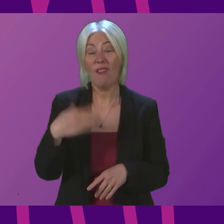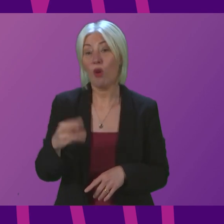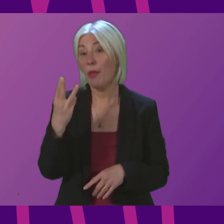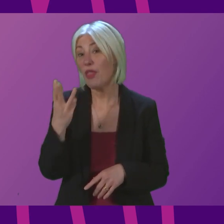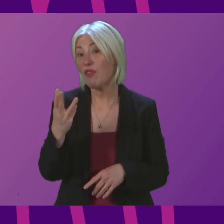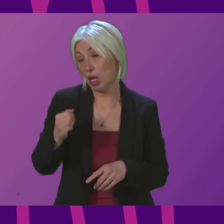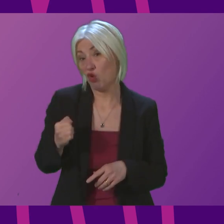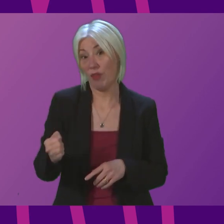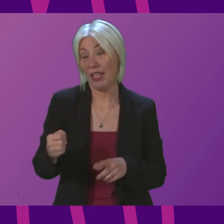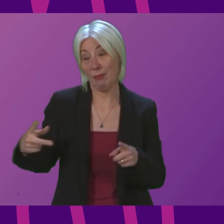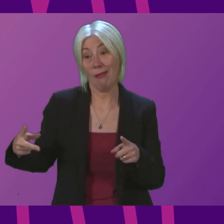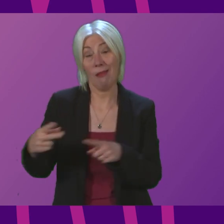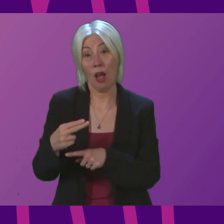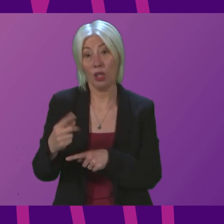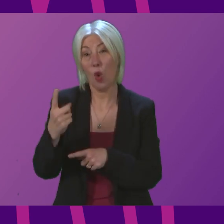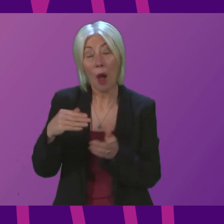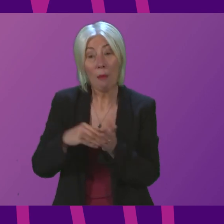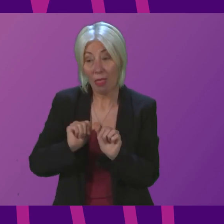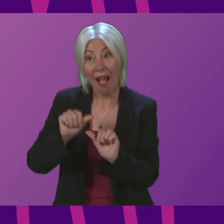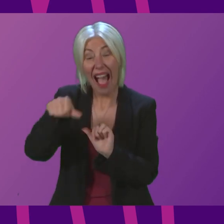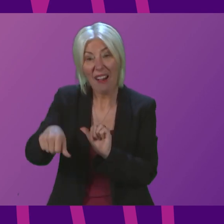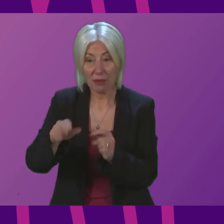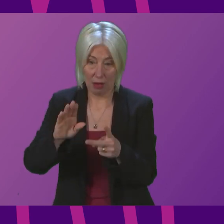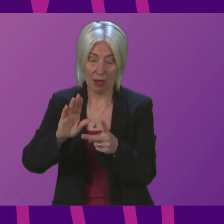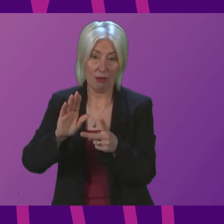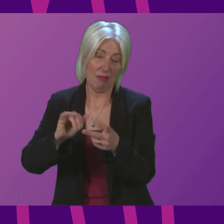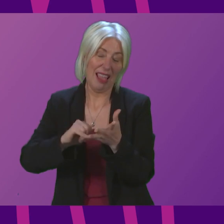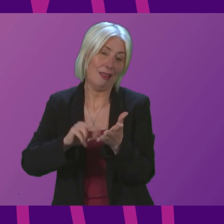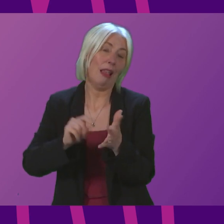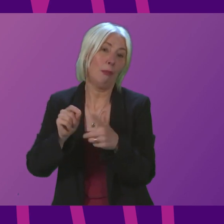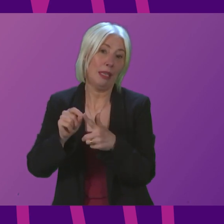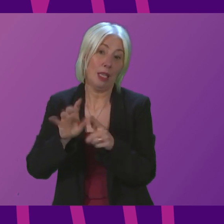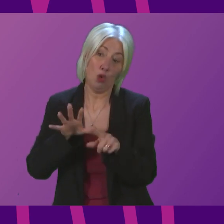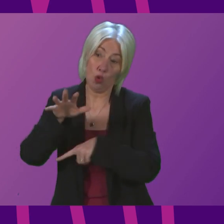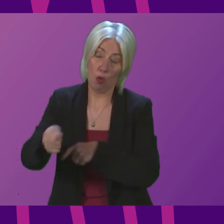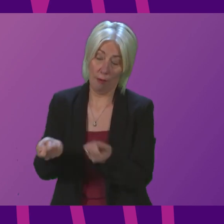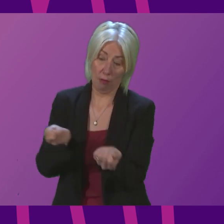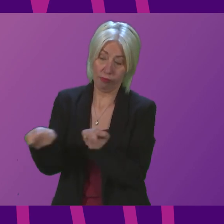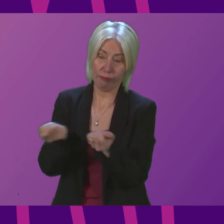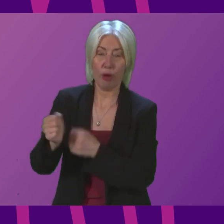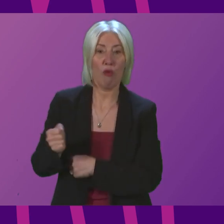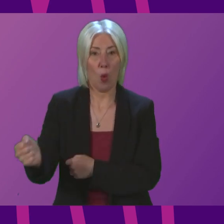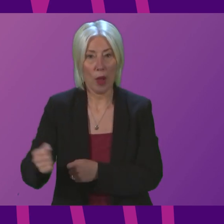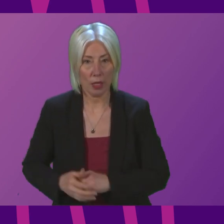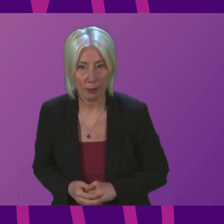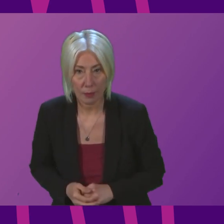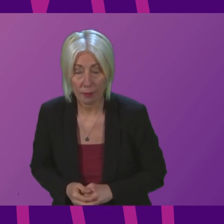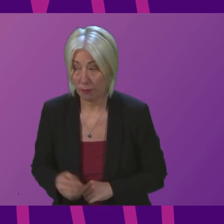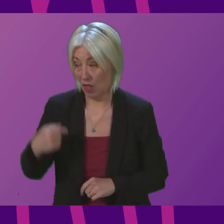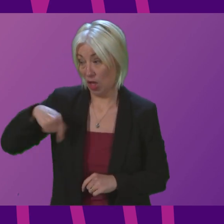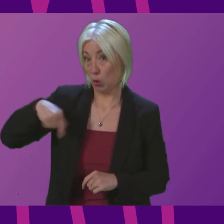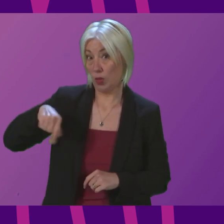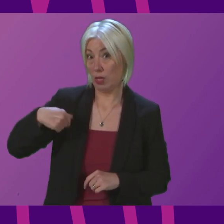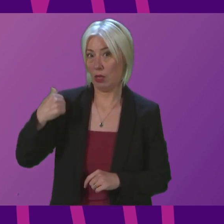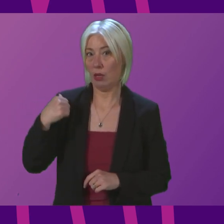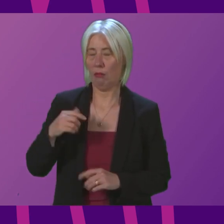has been cut just a month after the Deputy First Minister's SNP Government took control of our railways. Earlier this week the Presiding